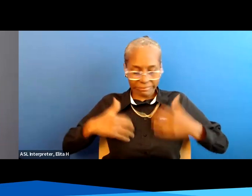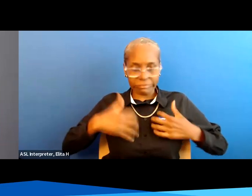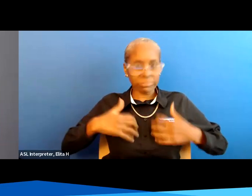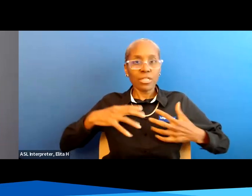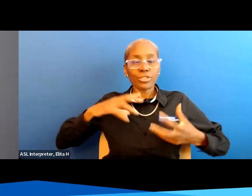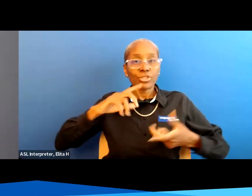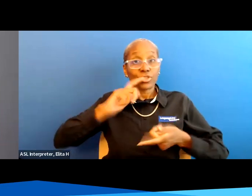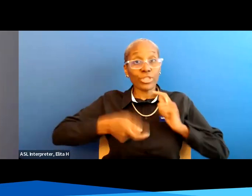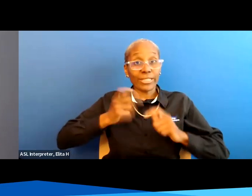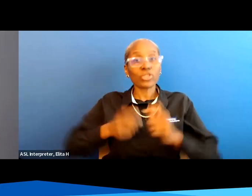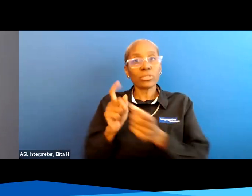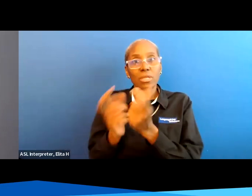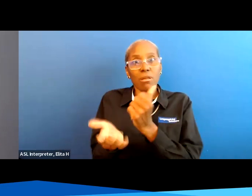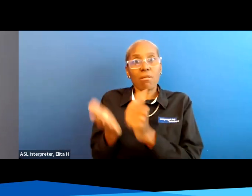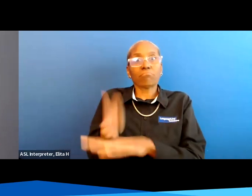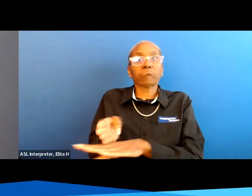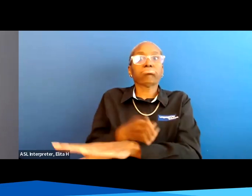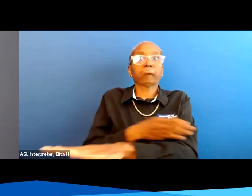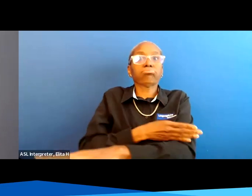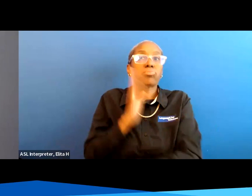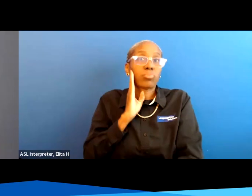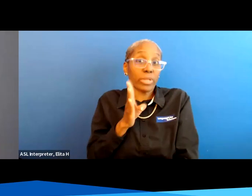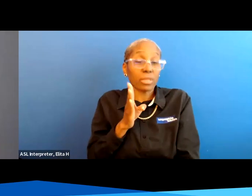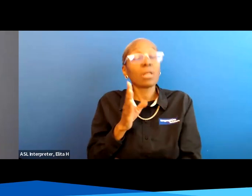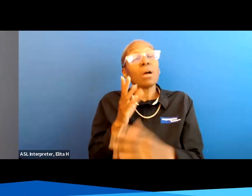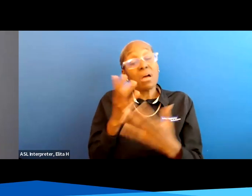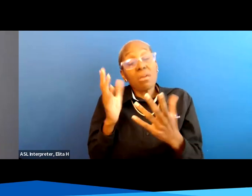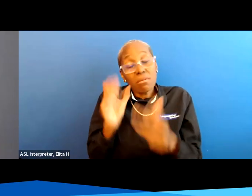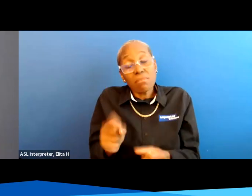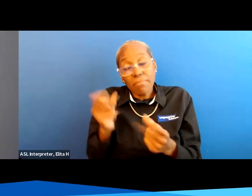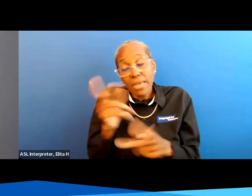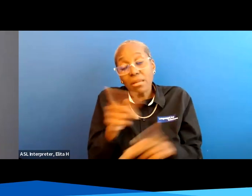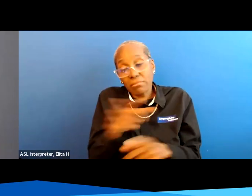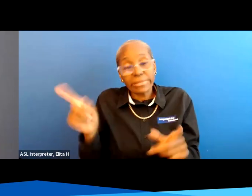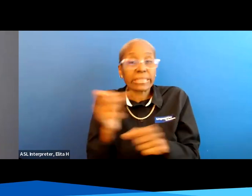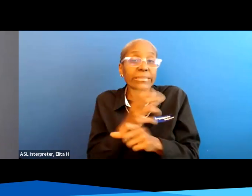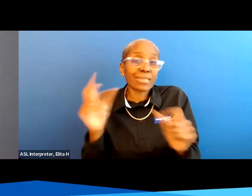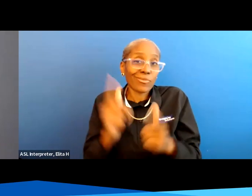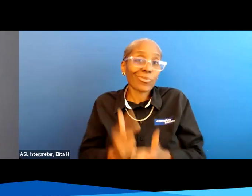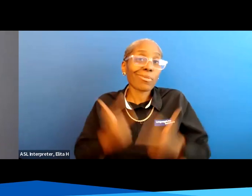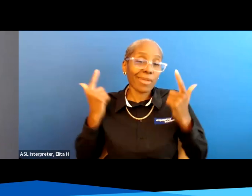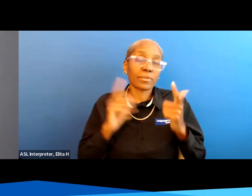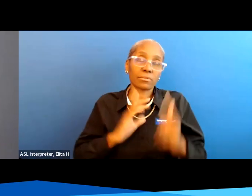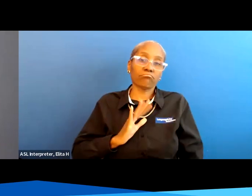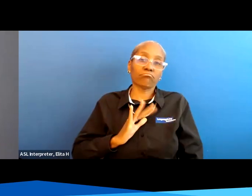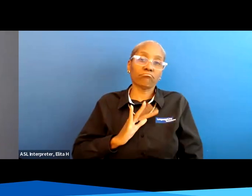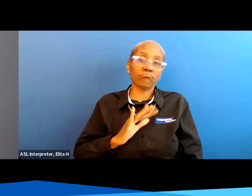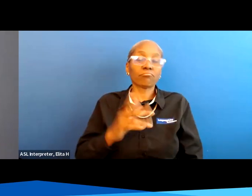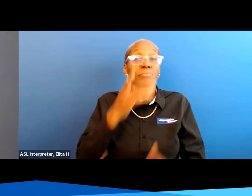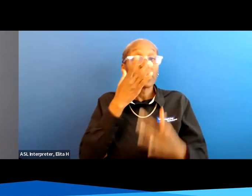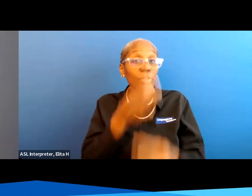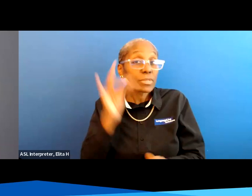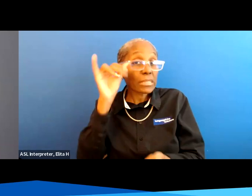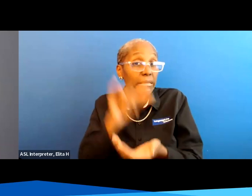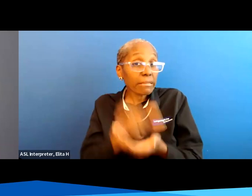so it it really can be a lifesaver and um it's really quite a wonderful thing so if you're interested in